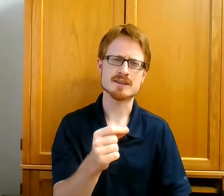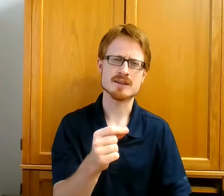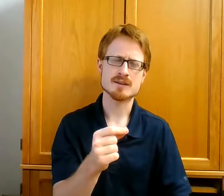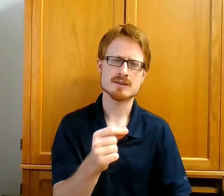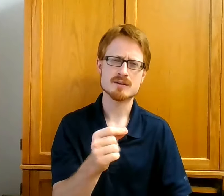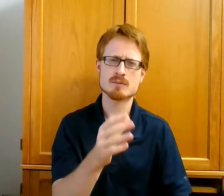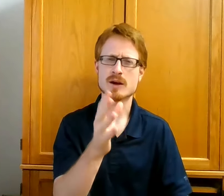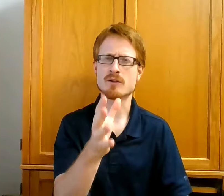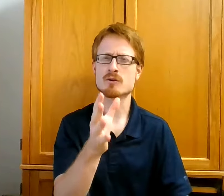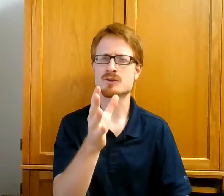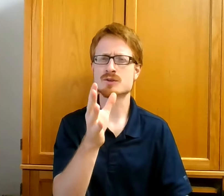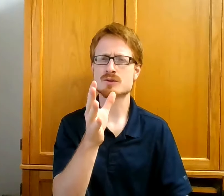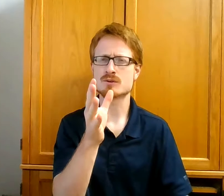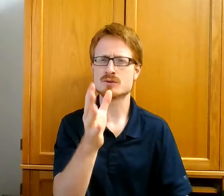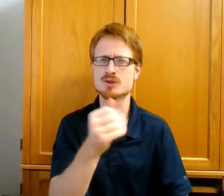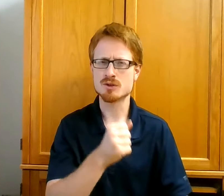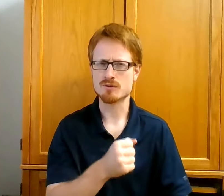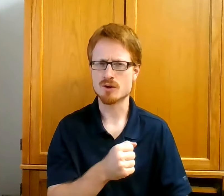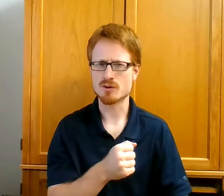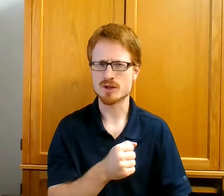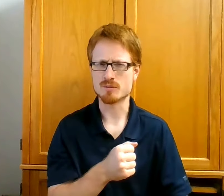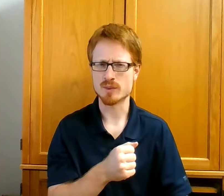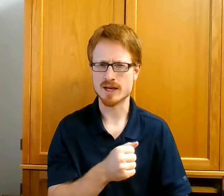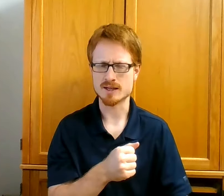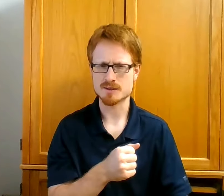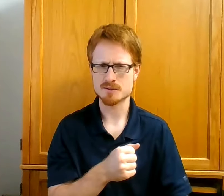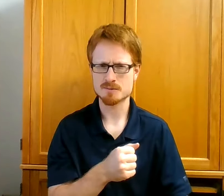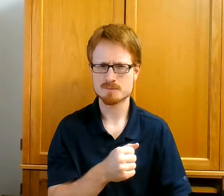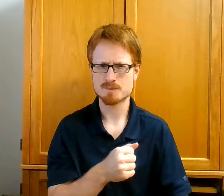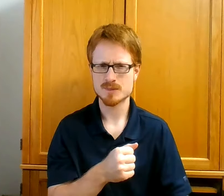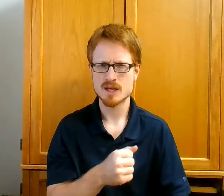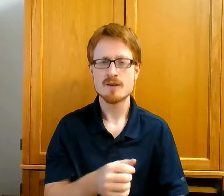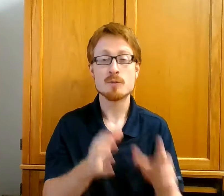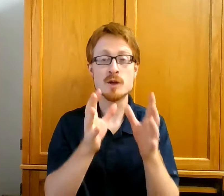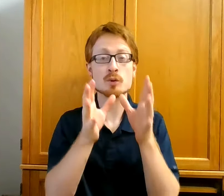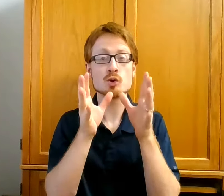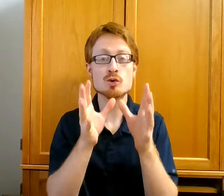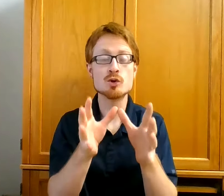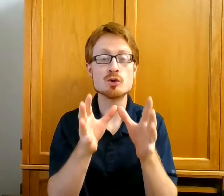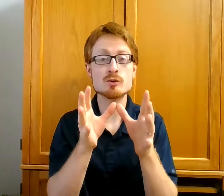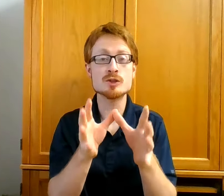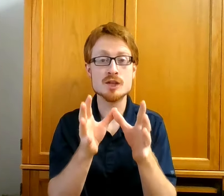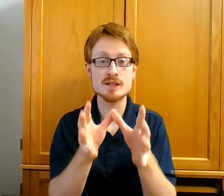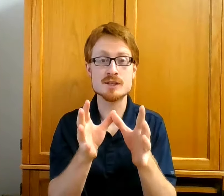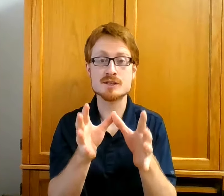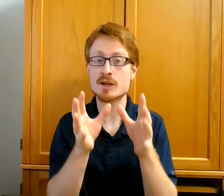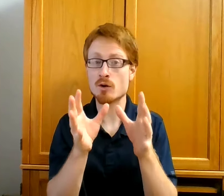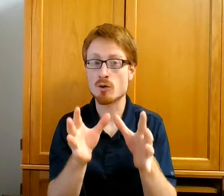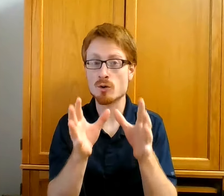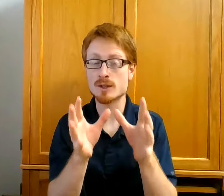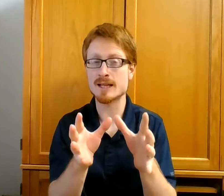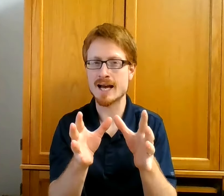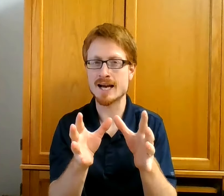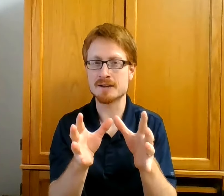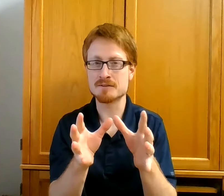by those who should have known him best. The people who knew Jesus their whole lives